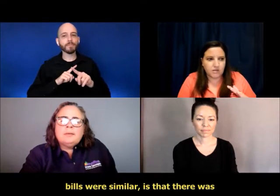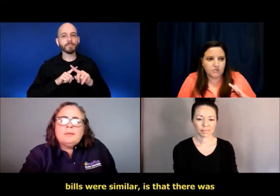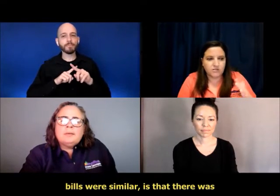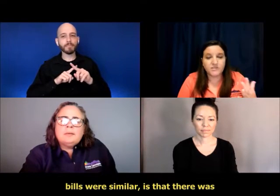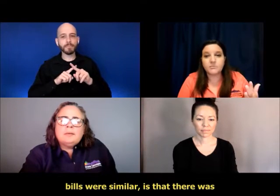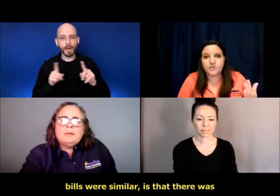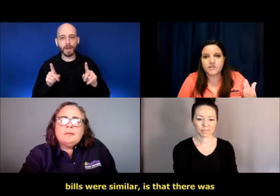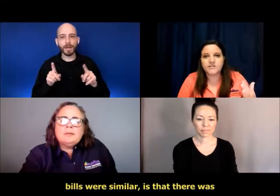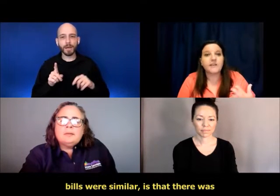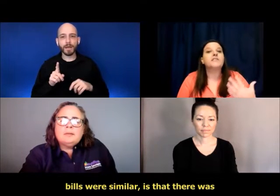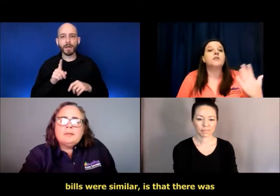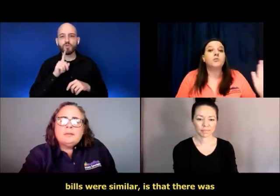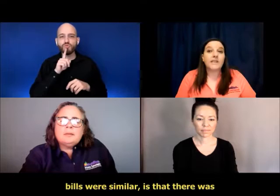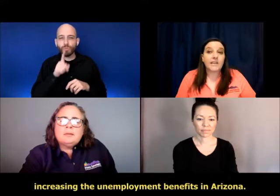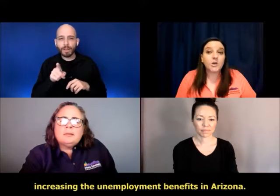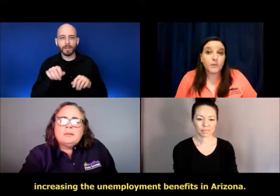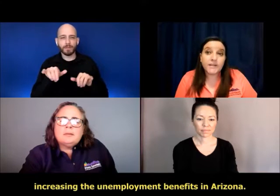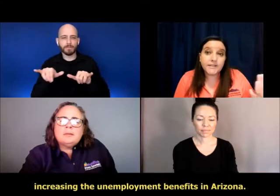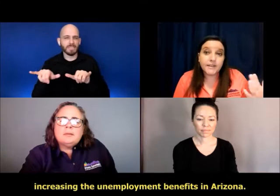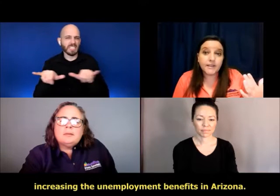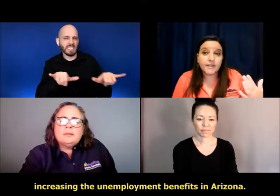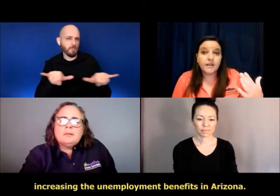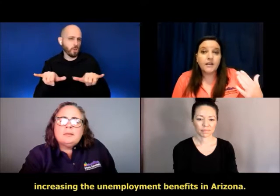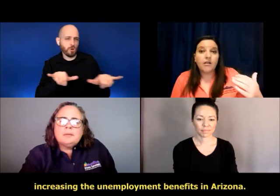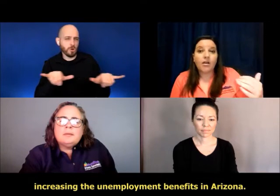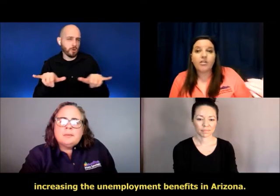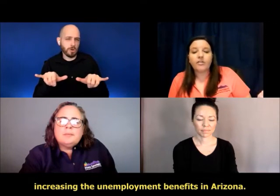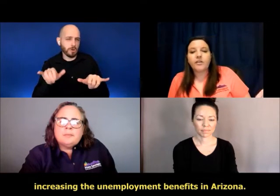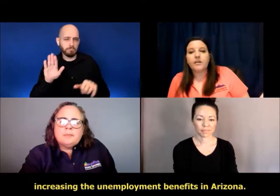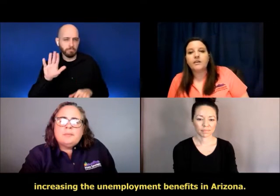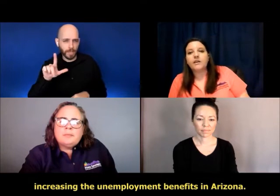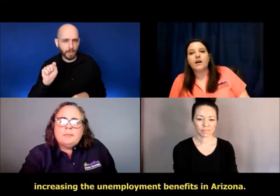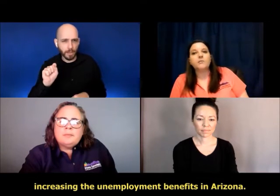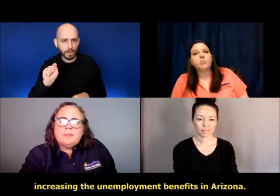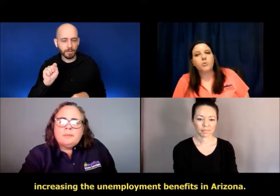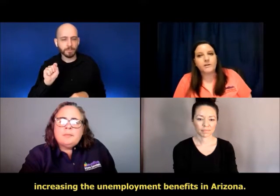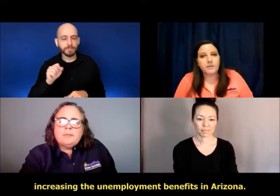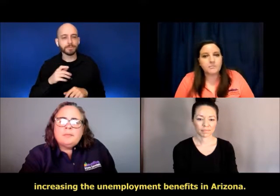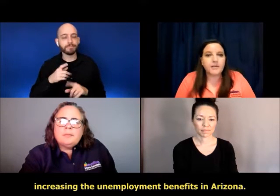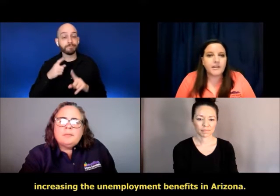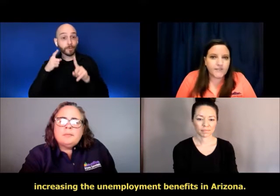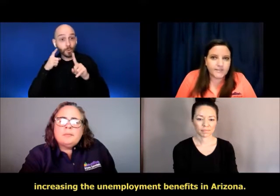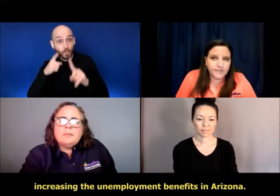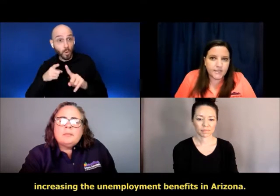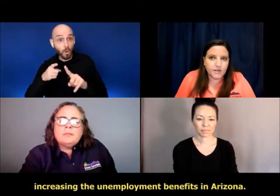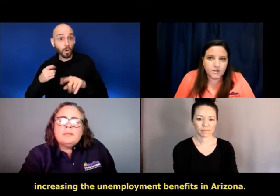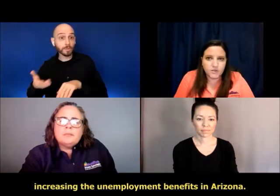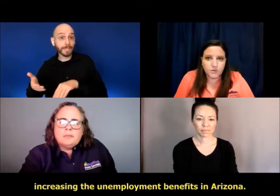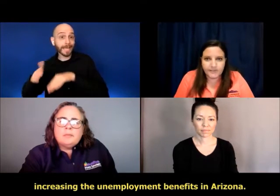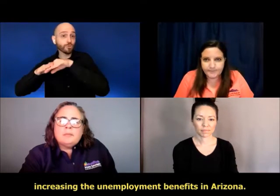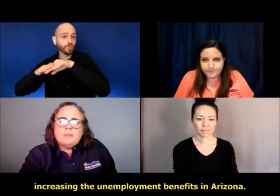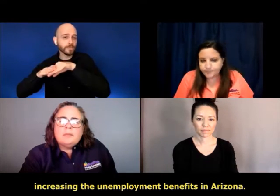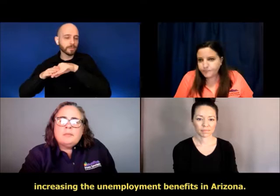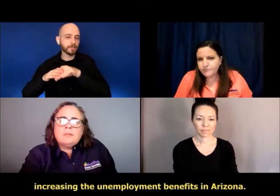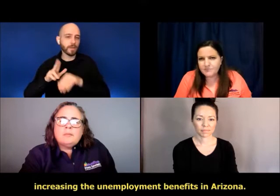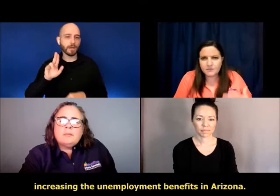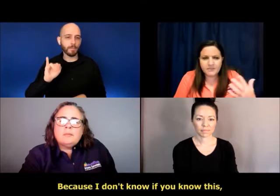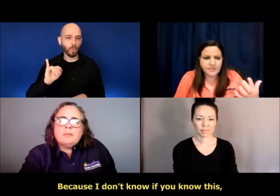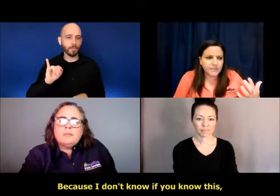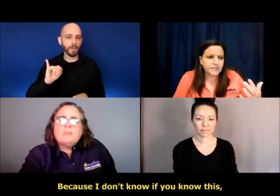uh, were similar is that there was increasing the unemployment benefits in Arizona.